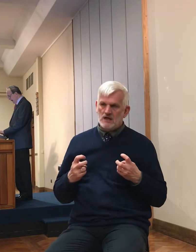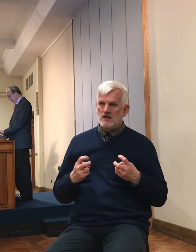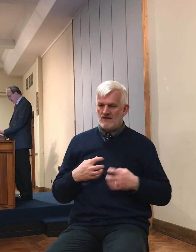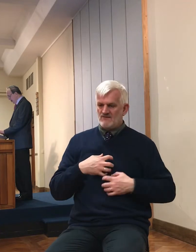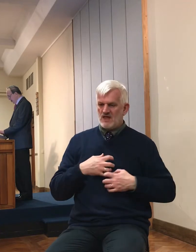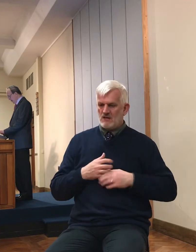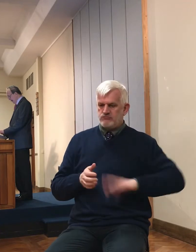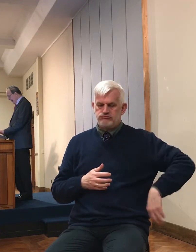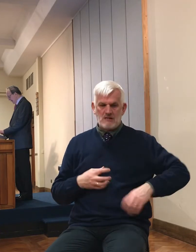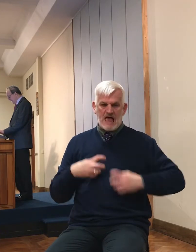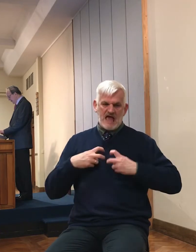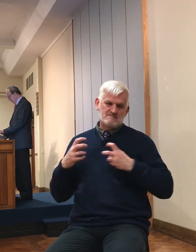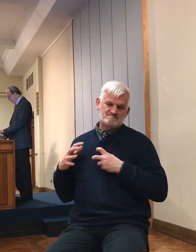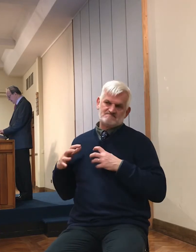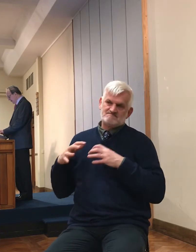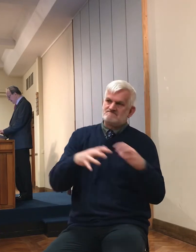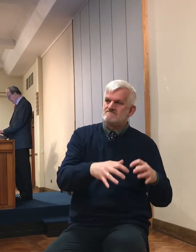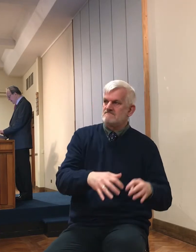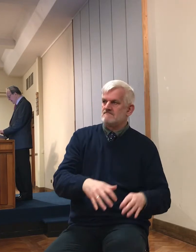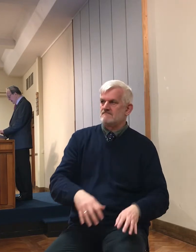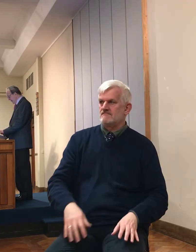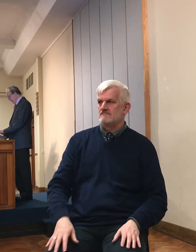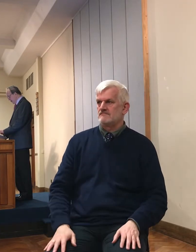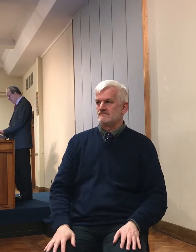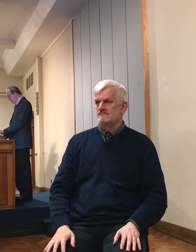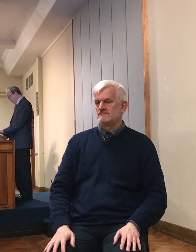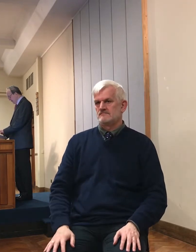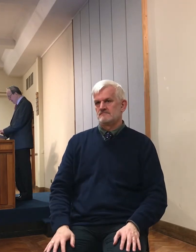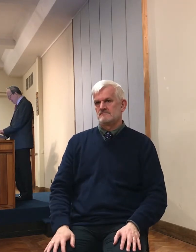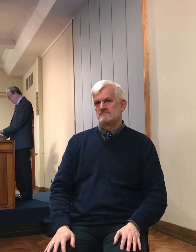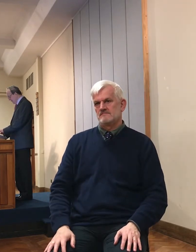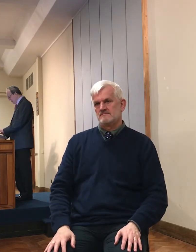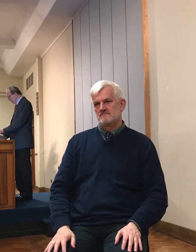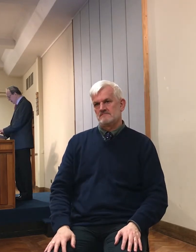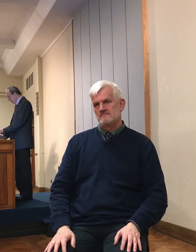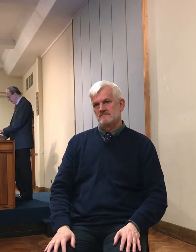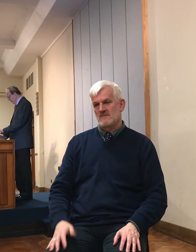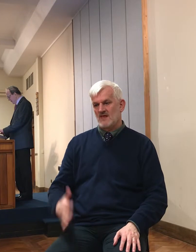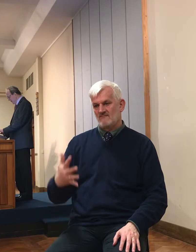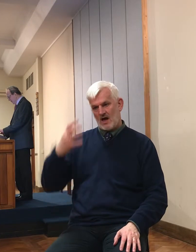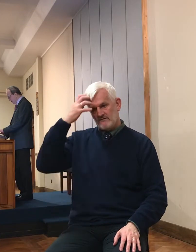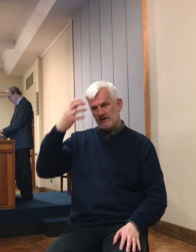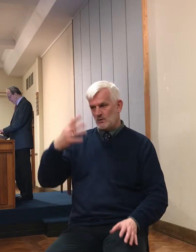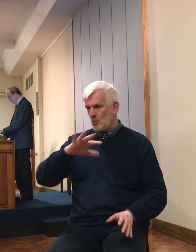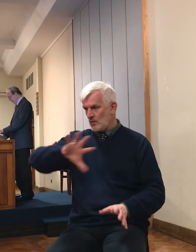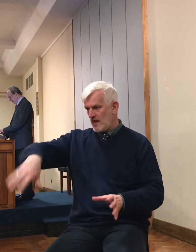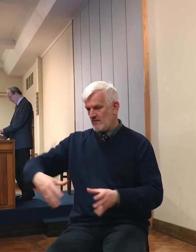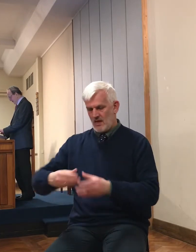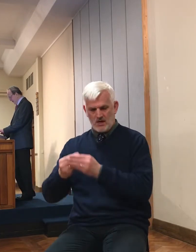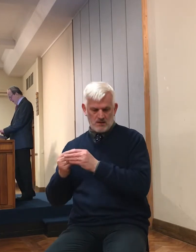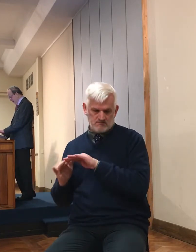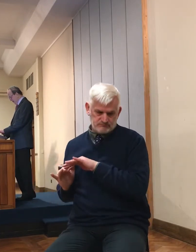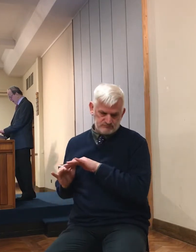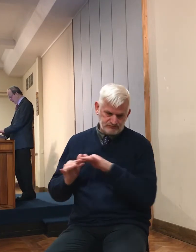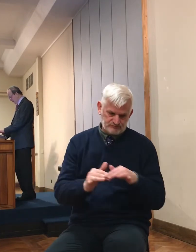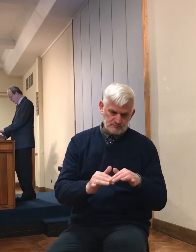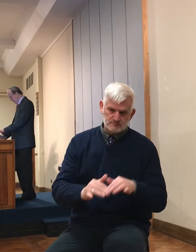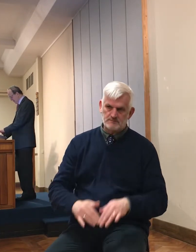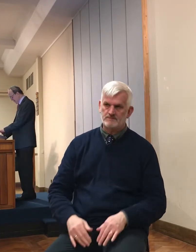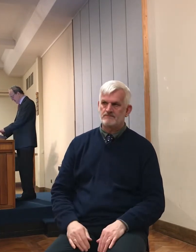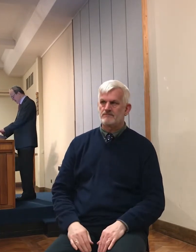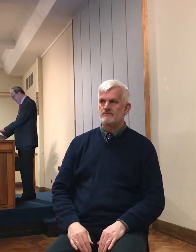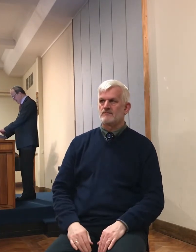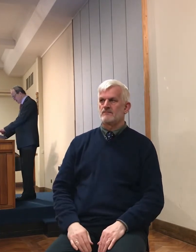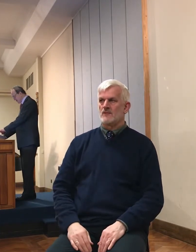attack or declared themselves. And now we're talking about Joshua's deliverance of the